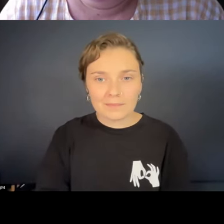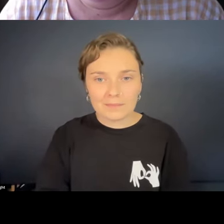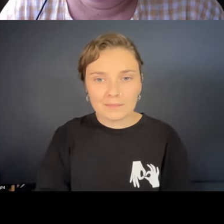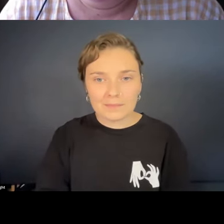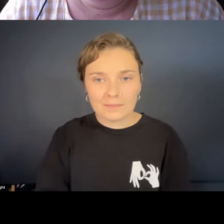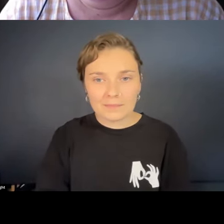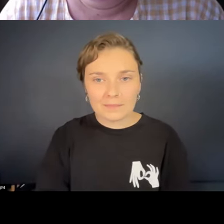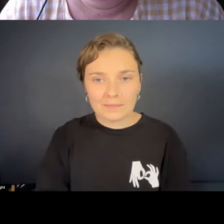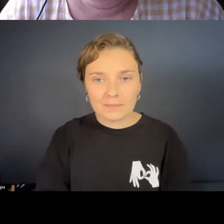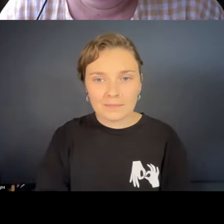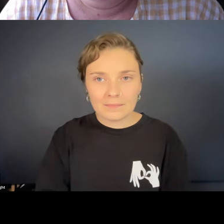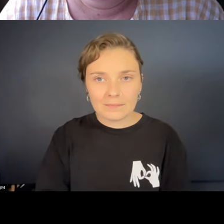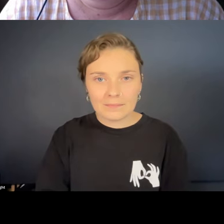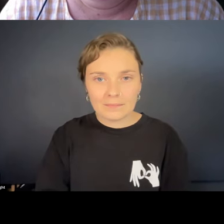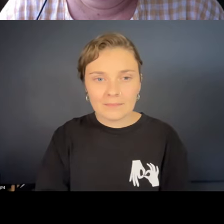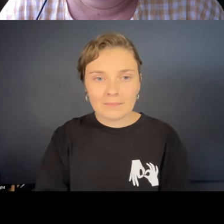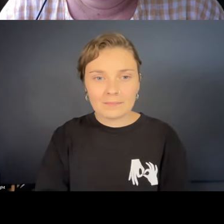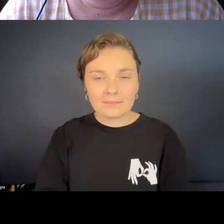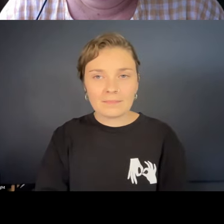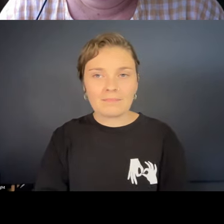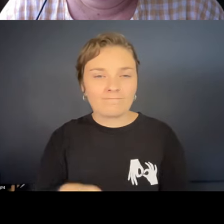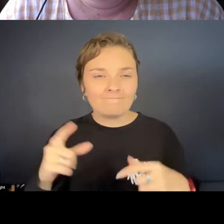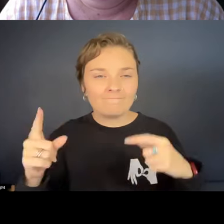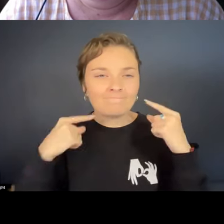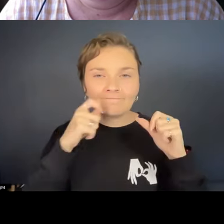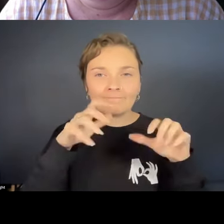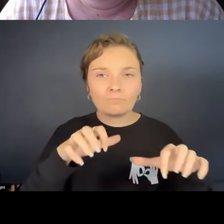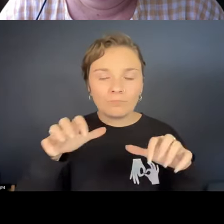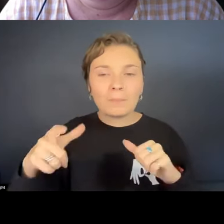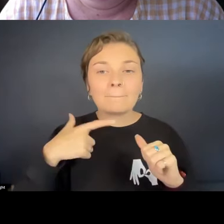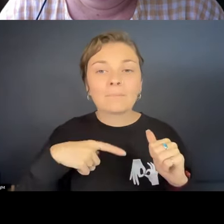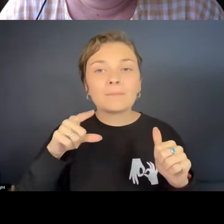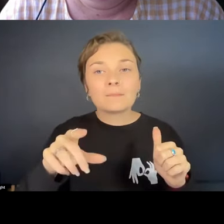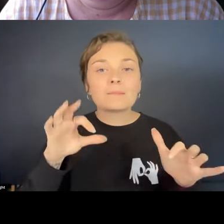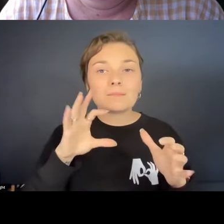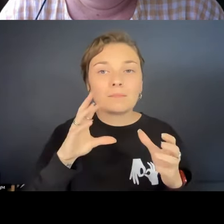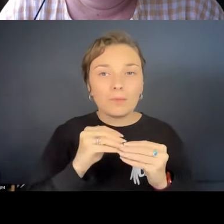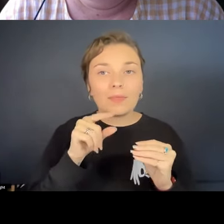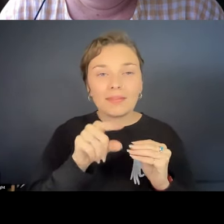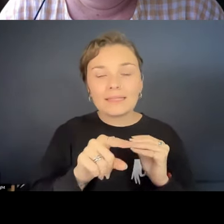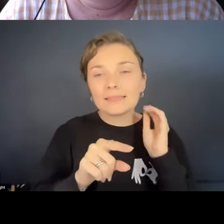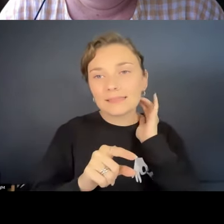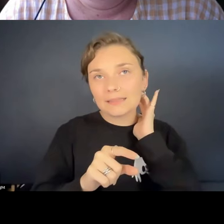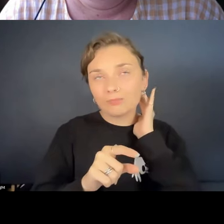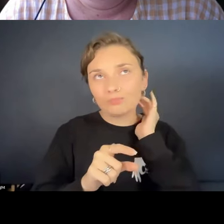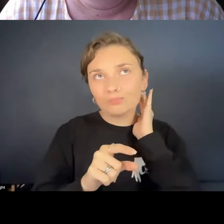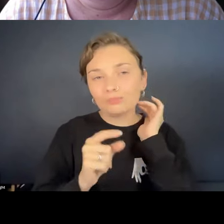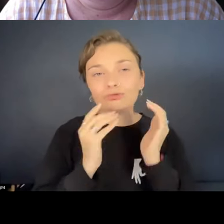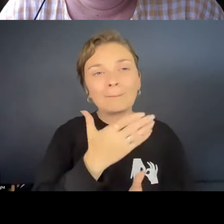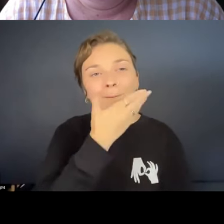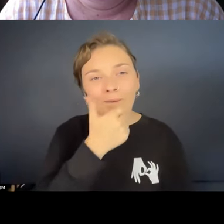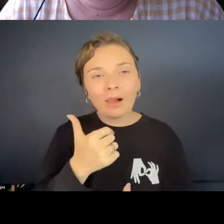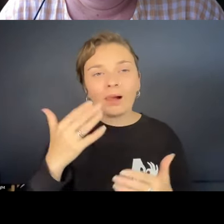Because going on with this was a really beautiful and touching